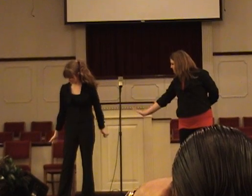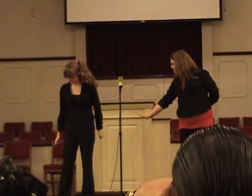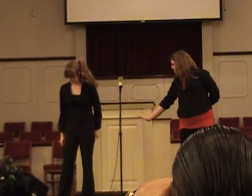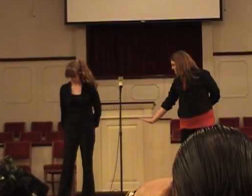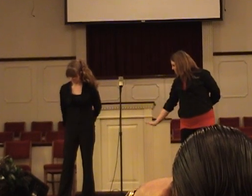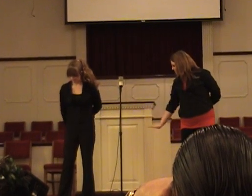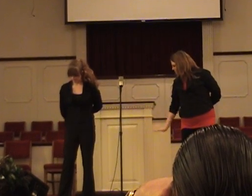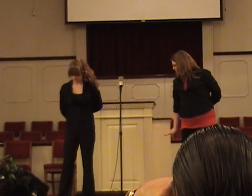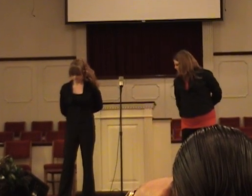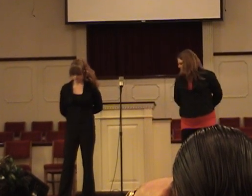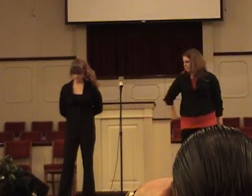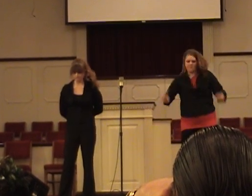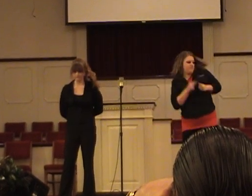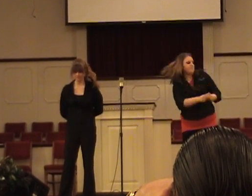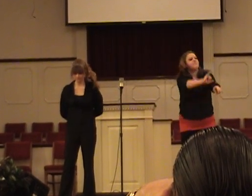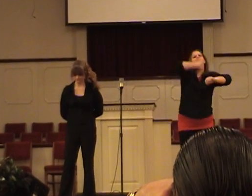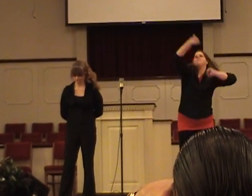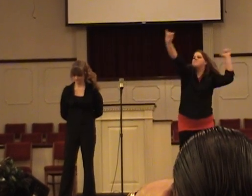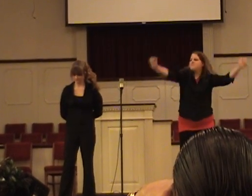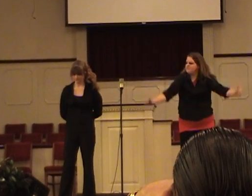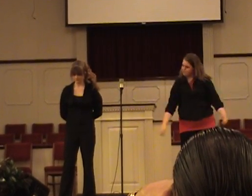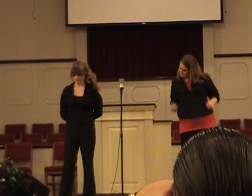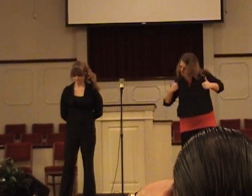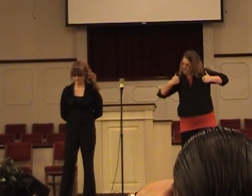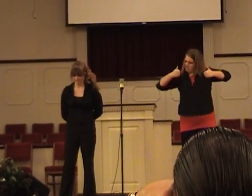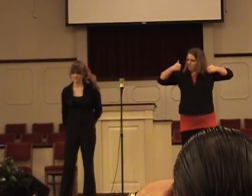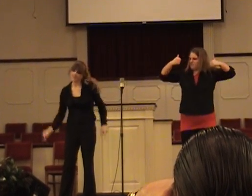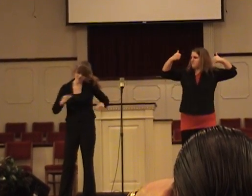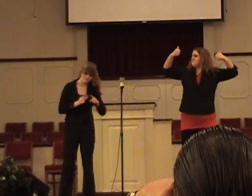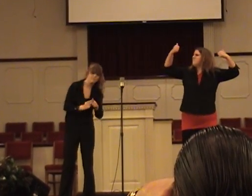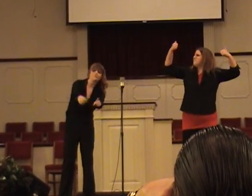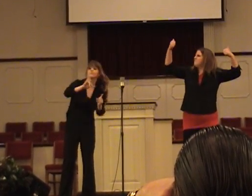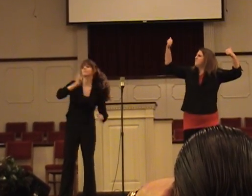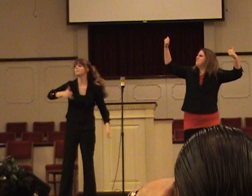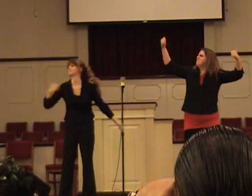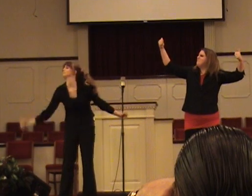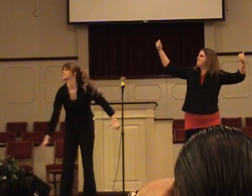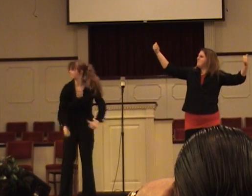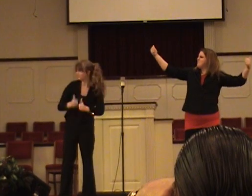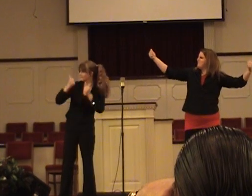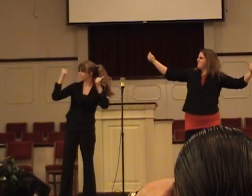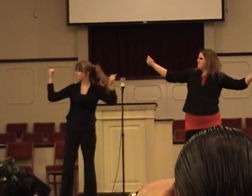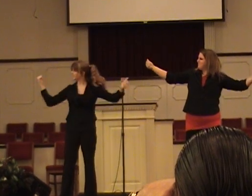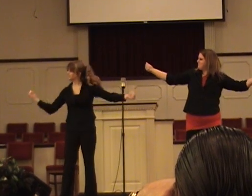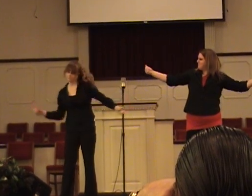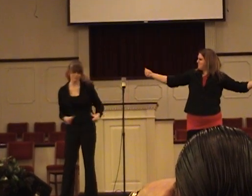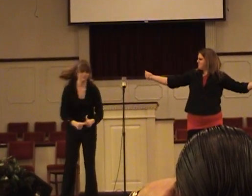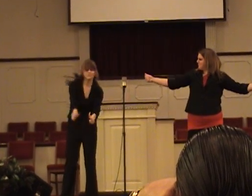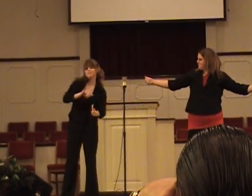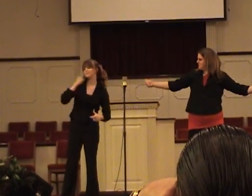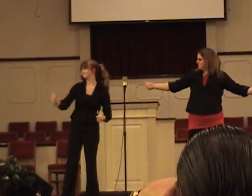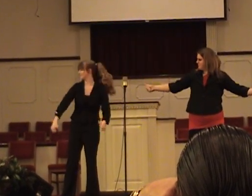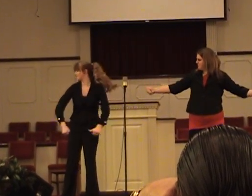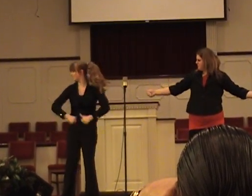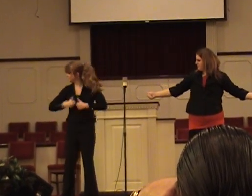The word is alive, and it today,